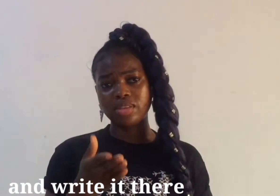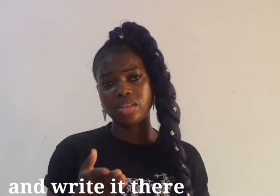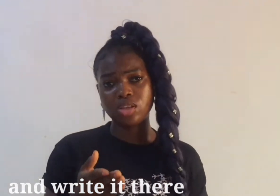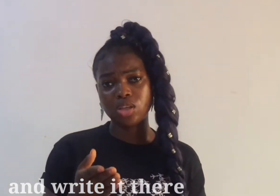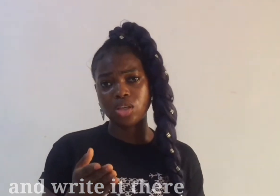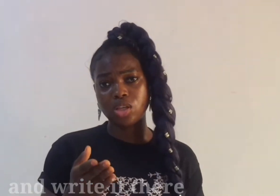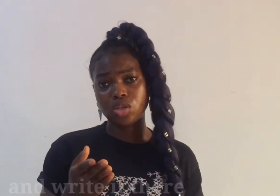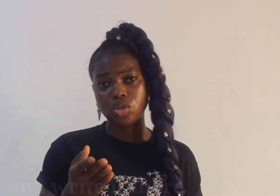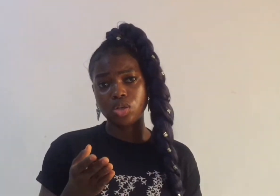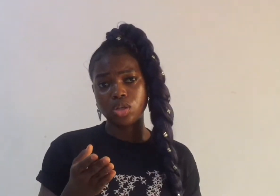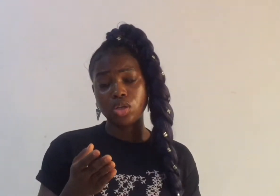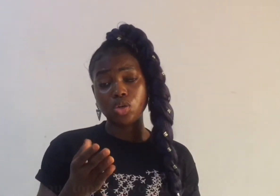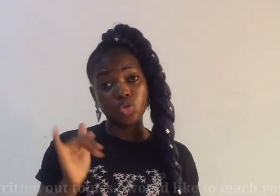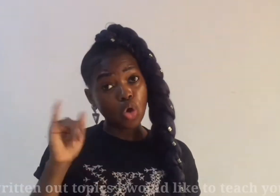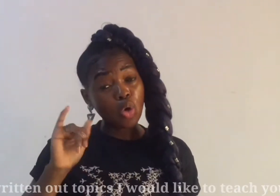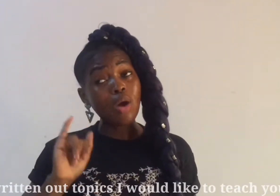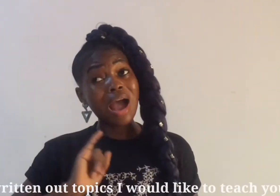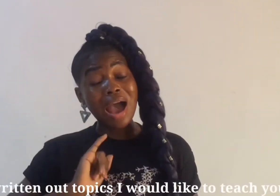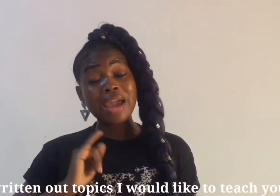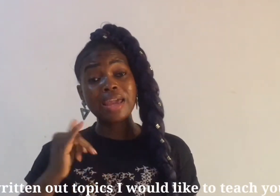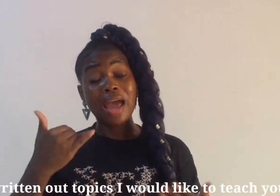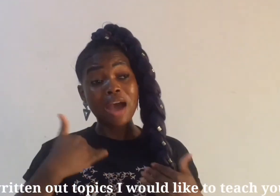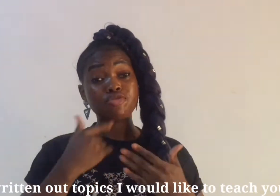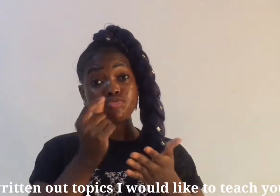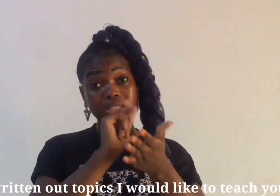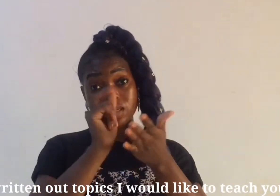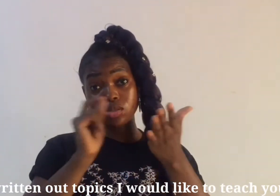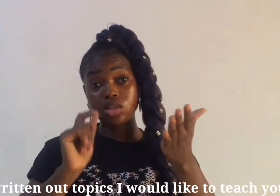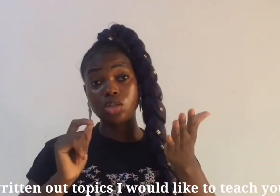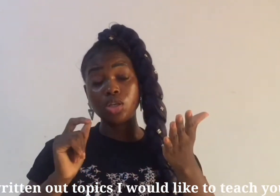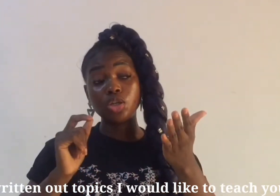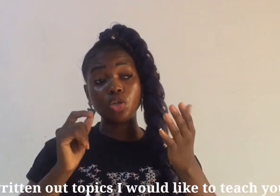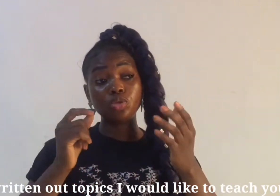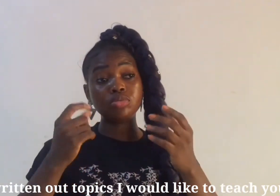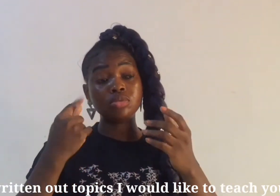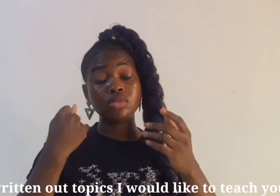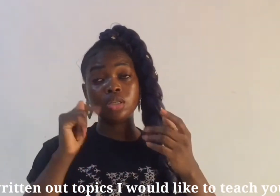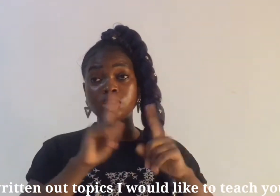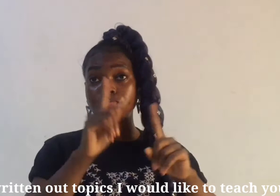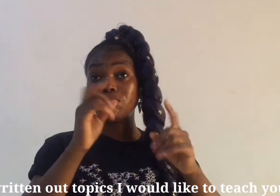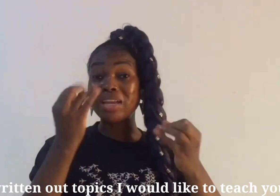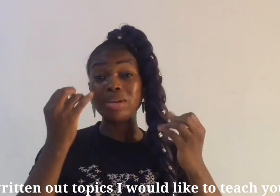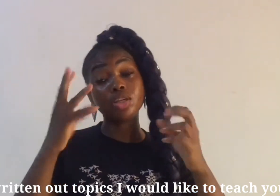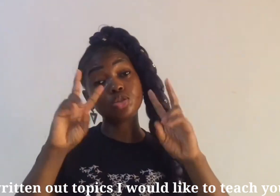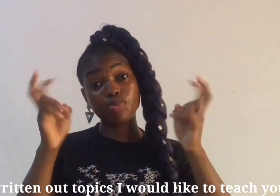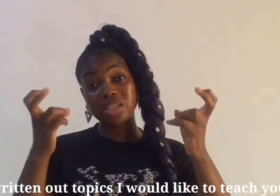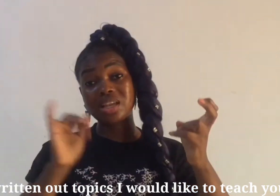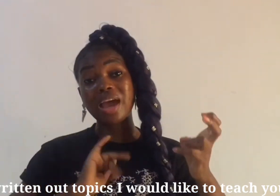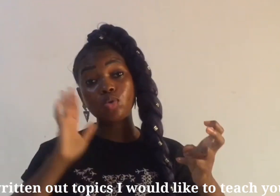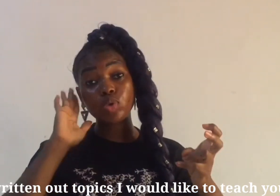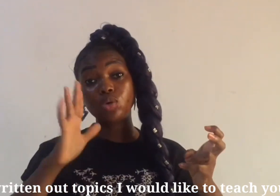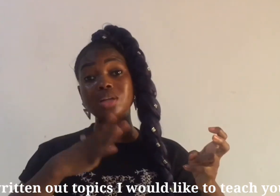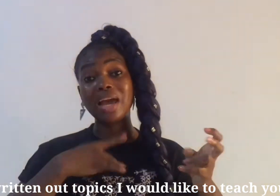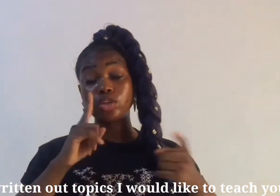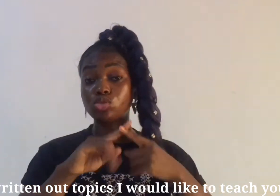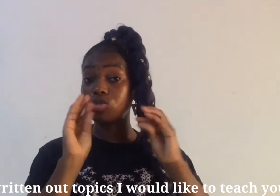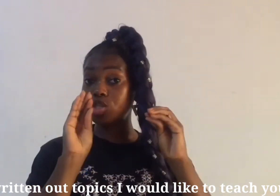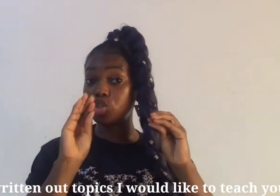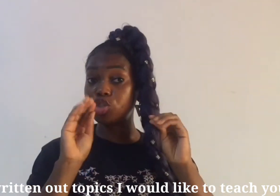though I have written you know did many topics I will like to teach